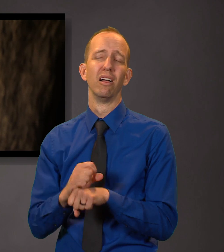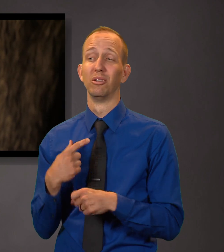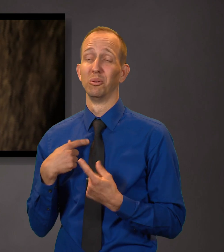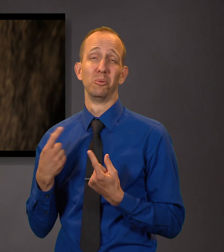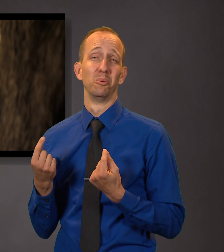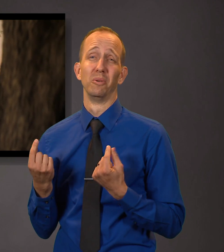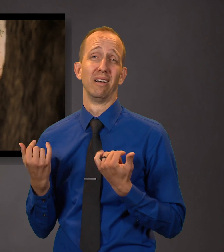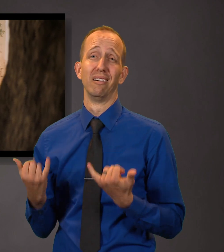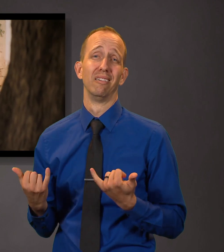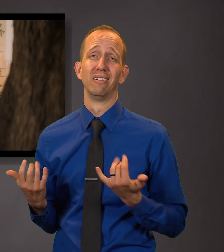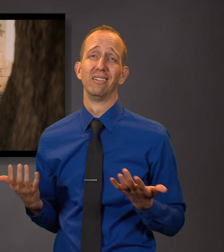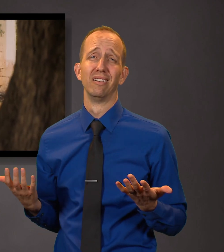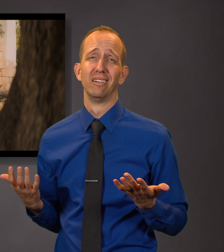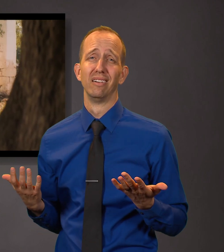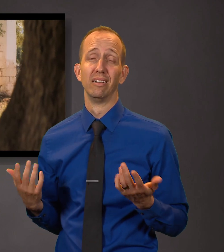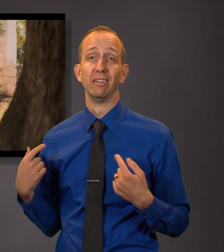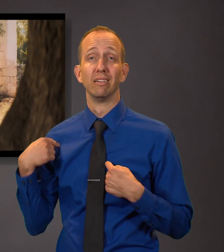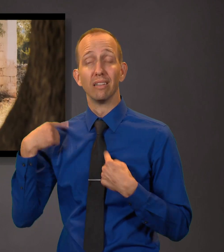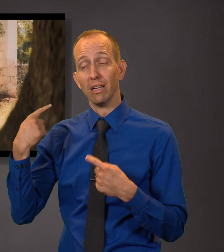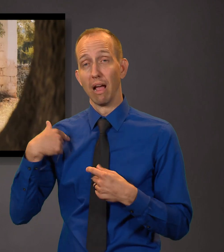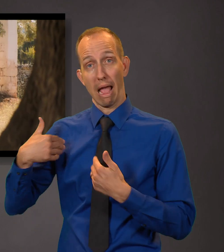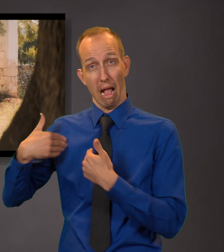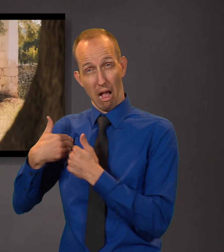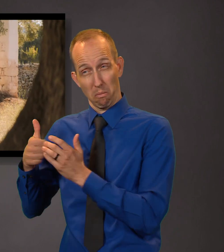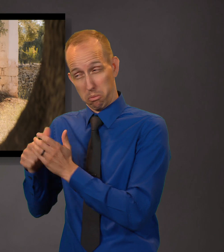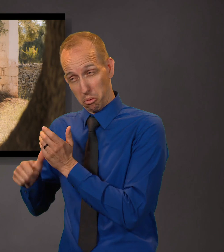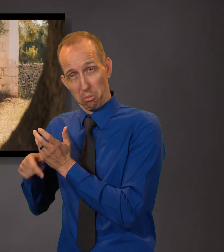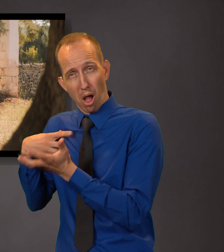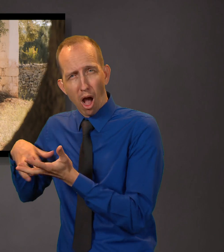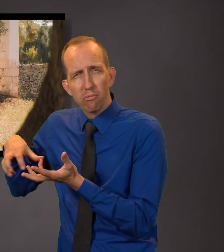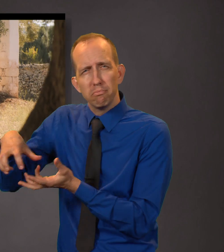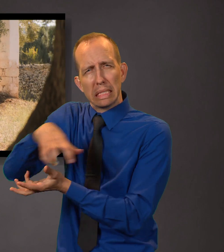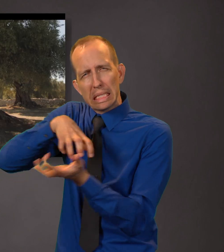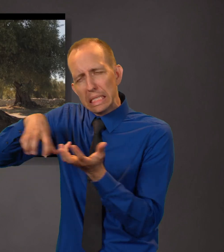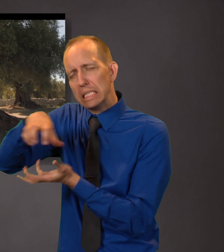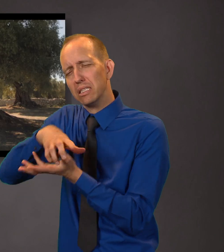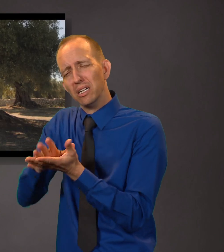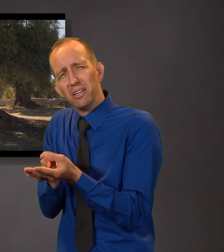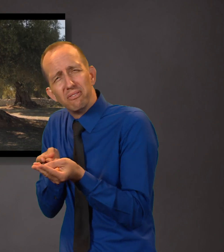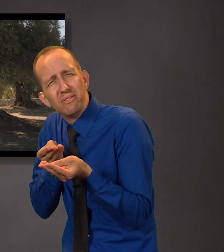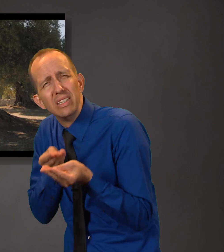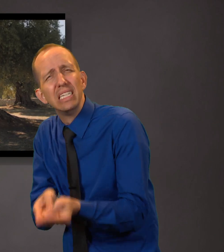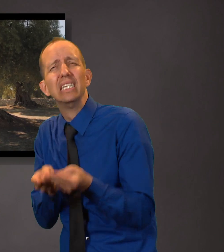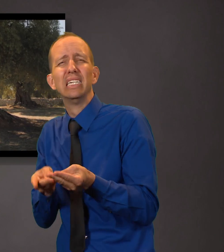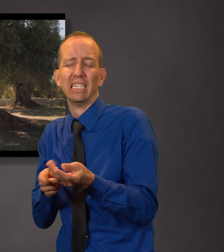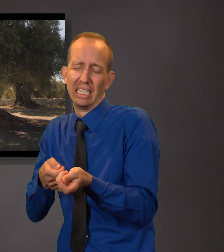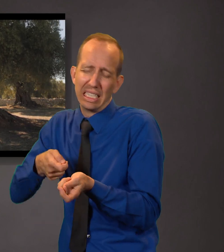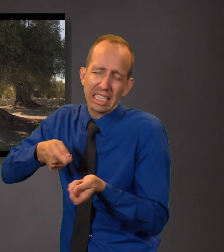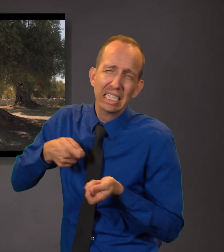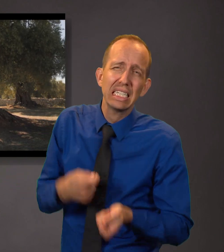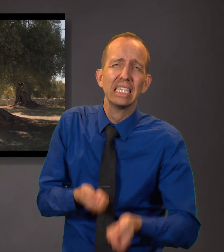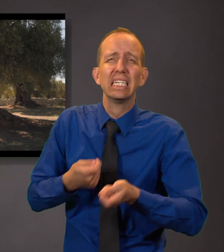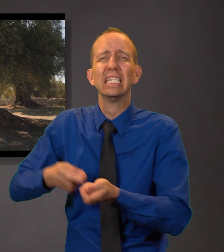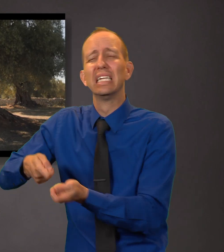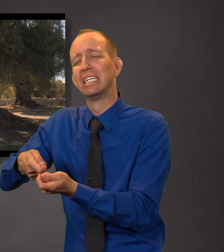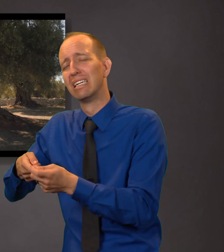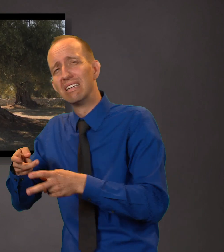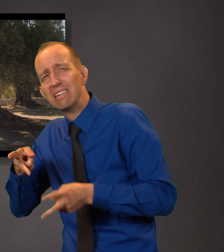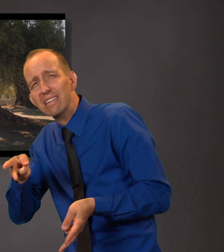I have nourished it, and I have digged about it, and I have pruned it, and I have dunged it, and I have stretched forth mine